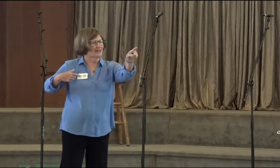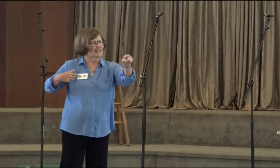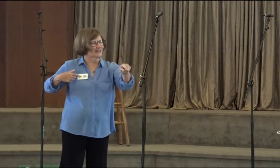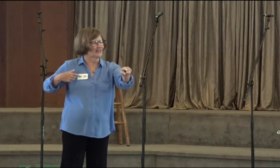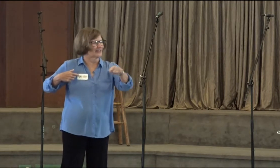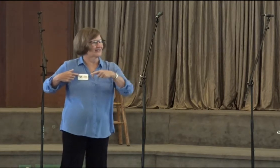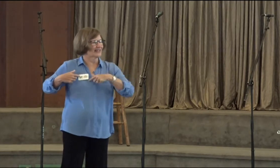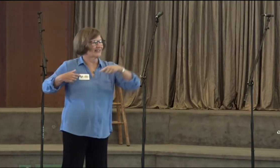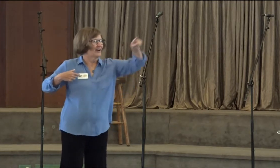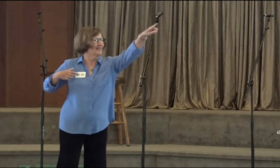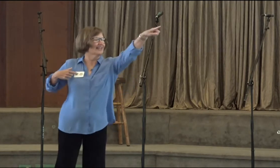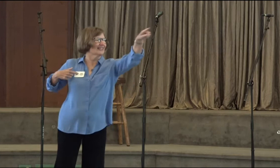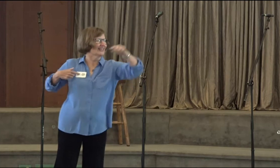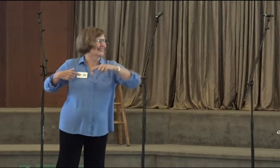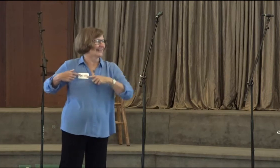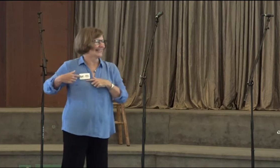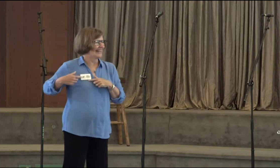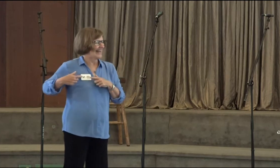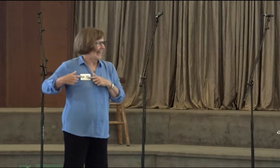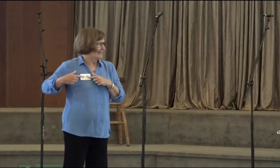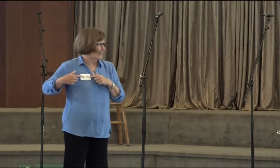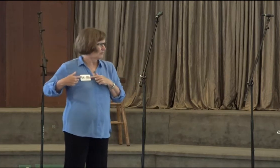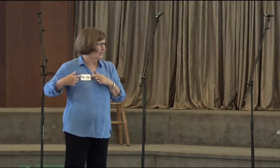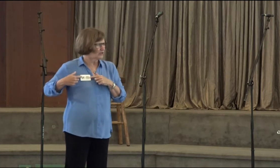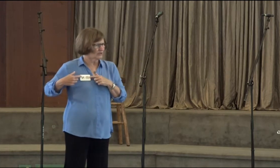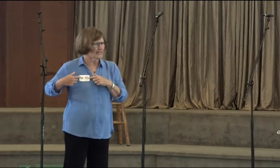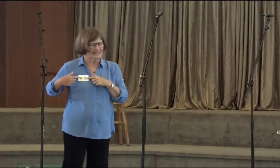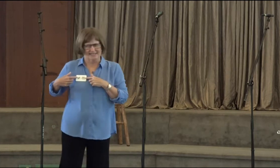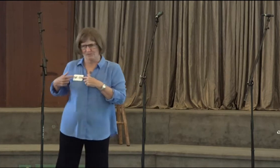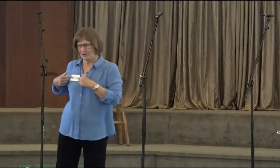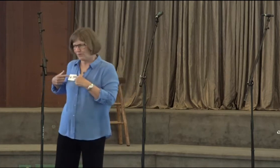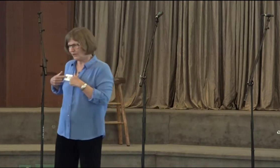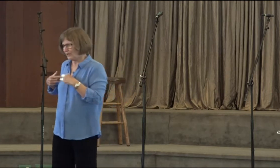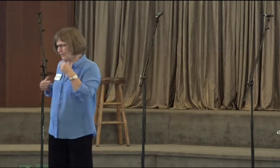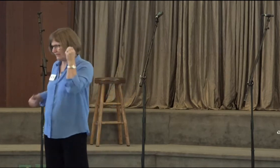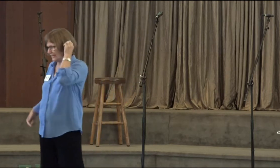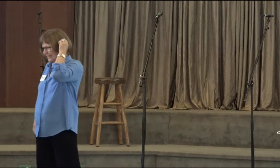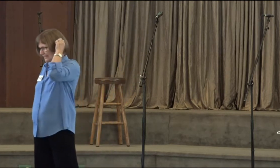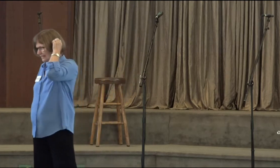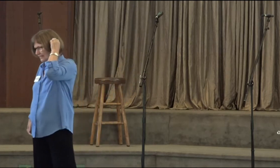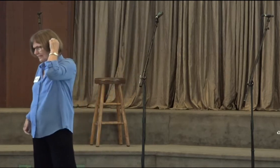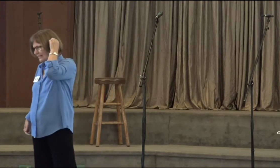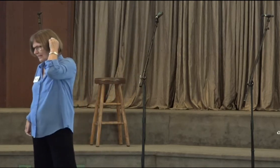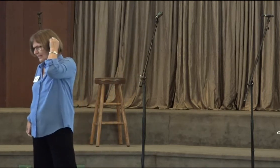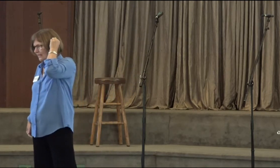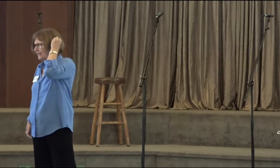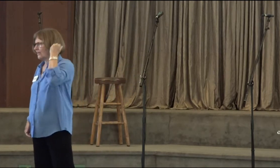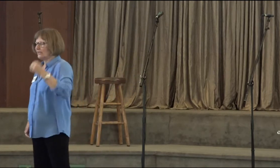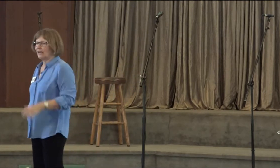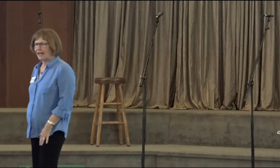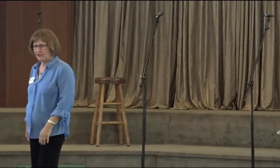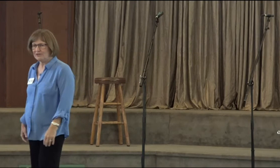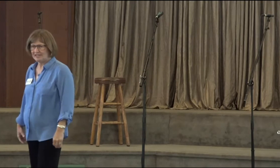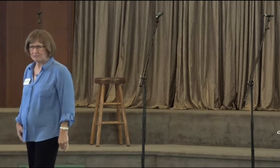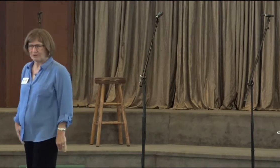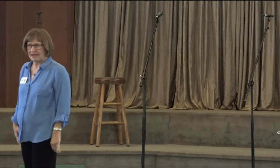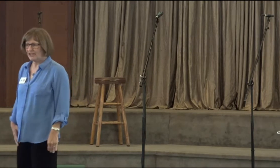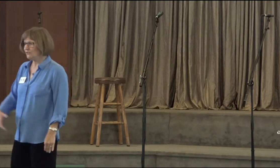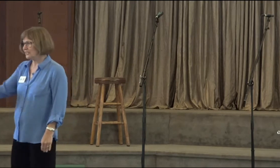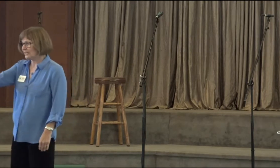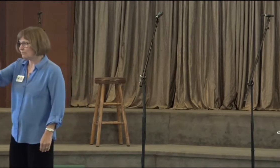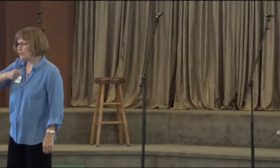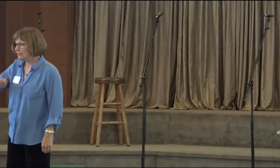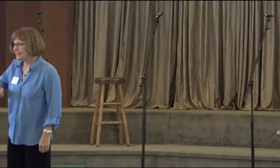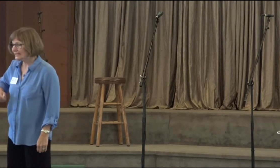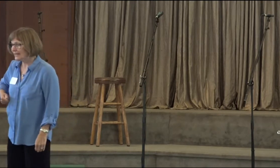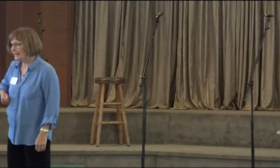things. I know that some of our practitioners have them on here. They are around back there. That when you see someone wearing